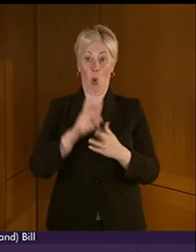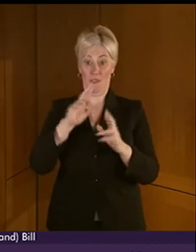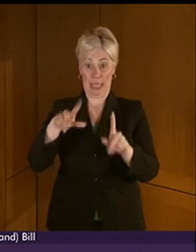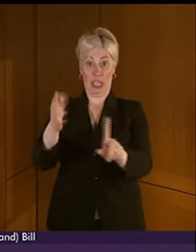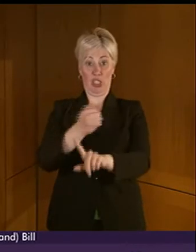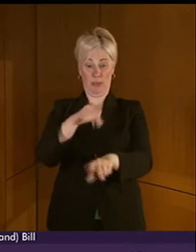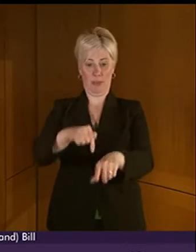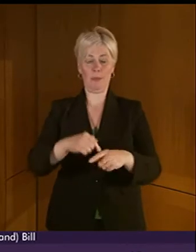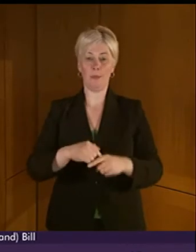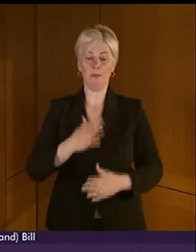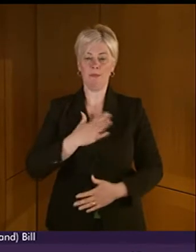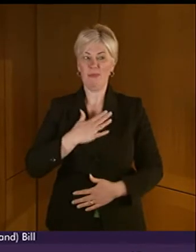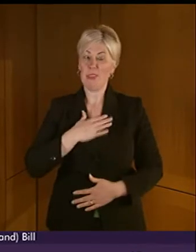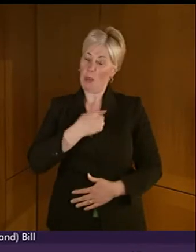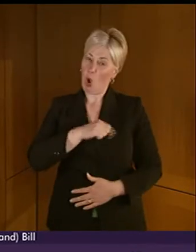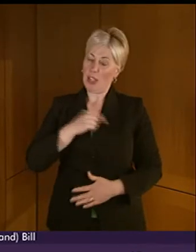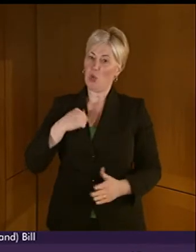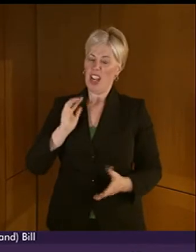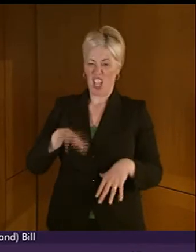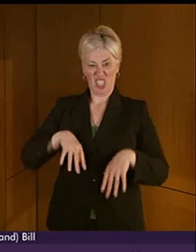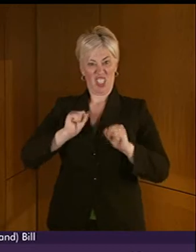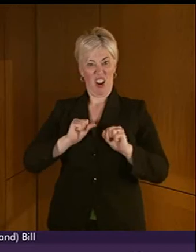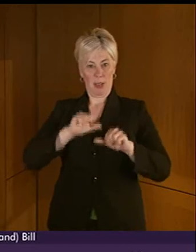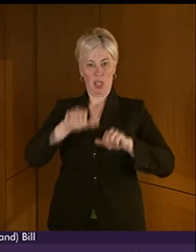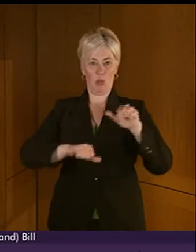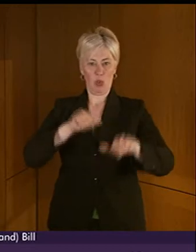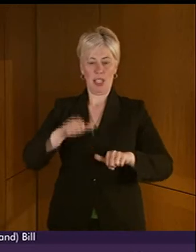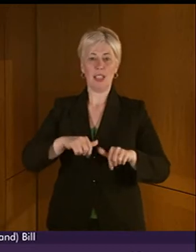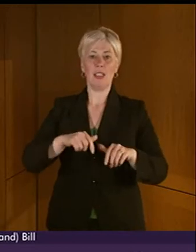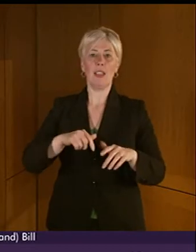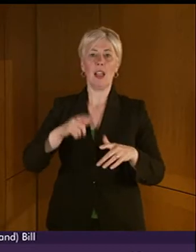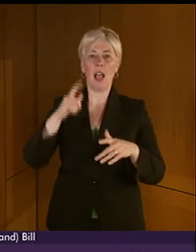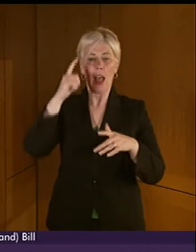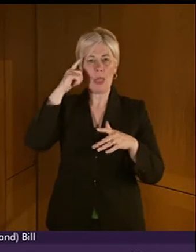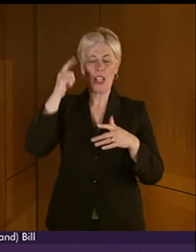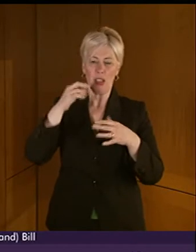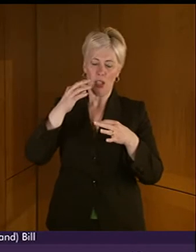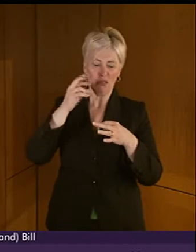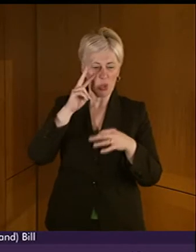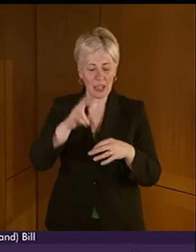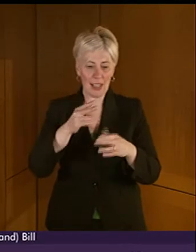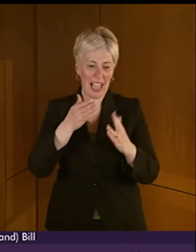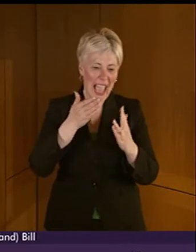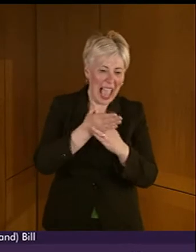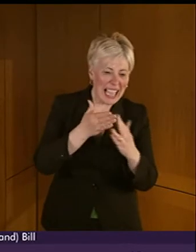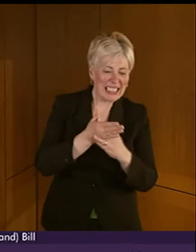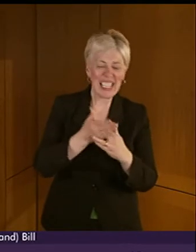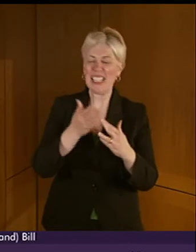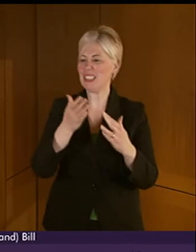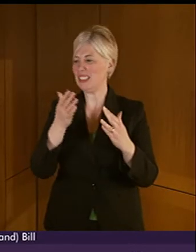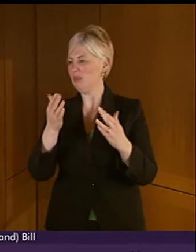achieved. I confess that I went into this process, I think, fixated with the issues around access, some of the issues Siobhan